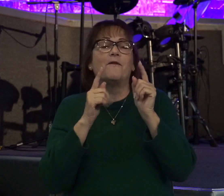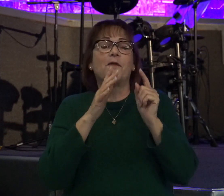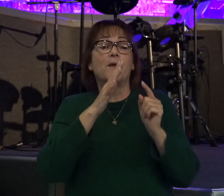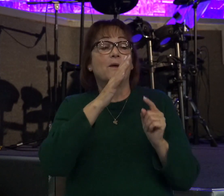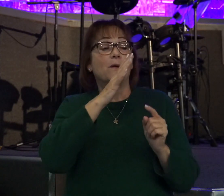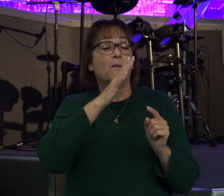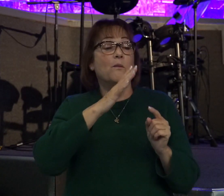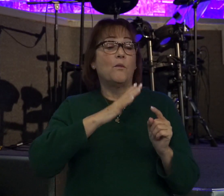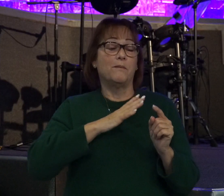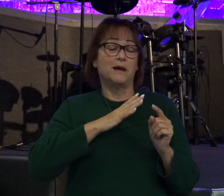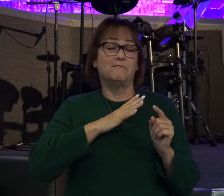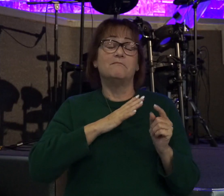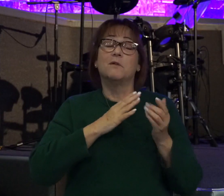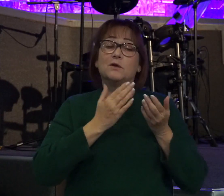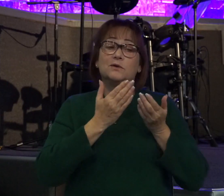spoken, by them I will be held in honor.